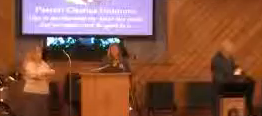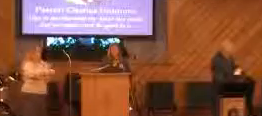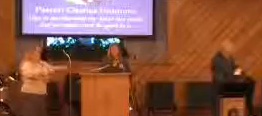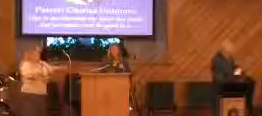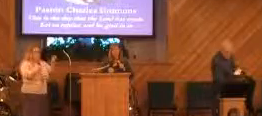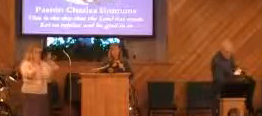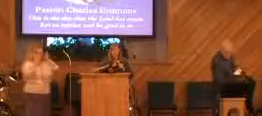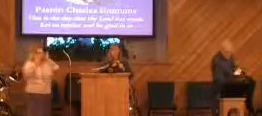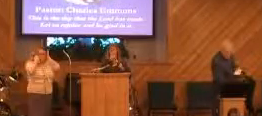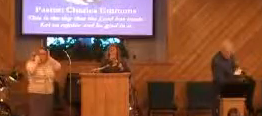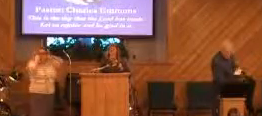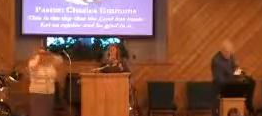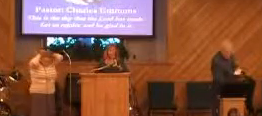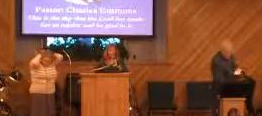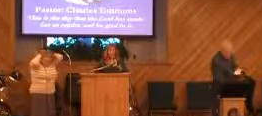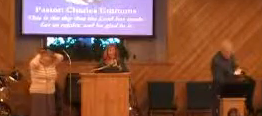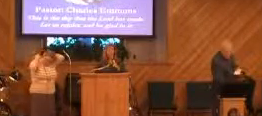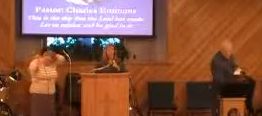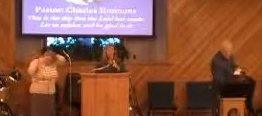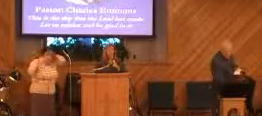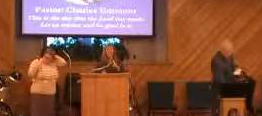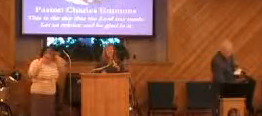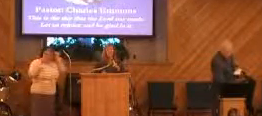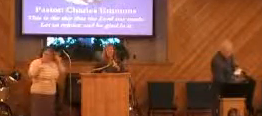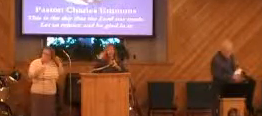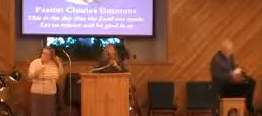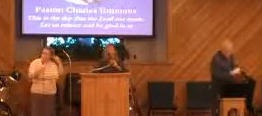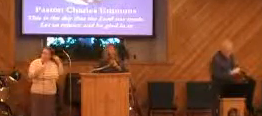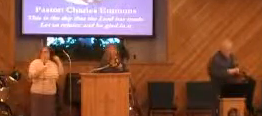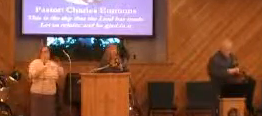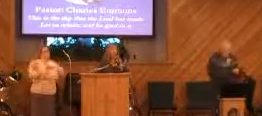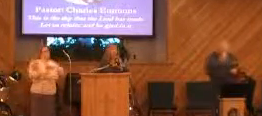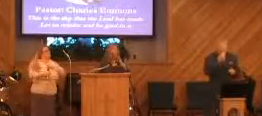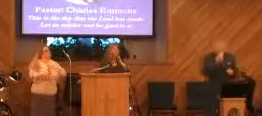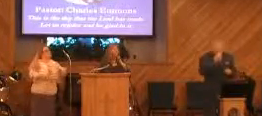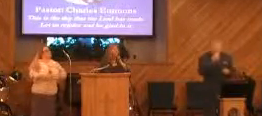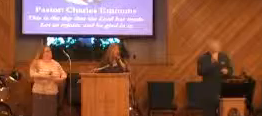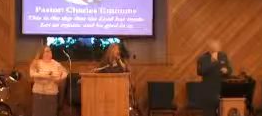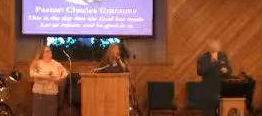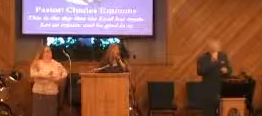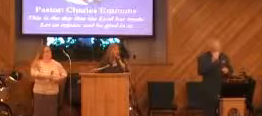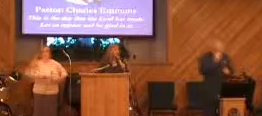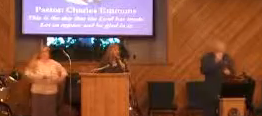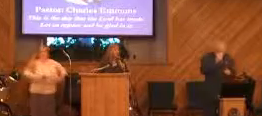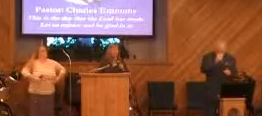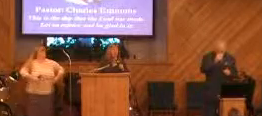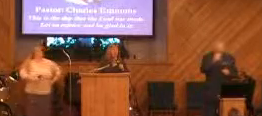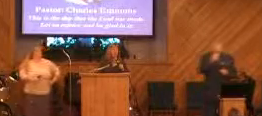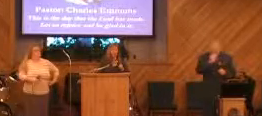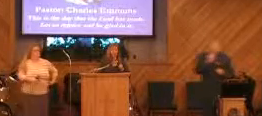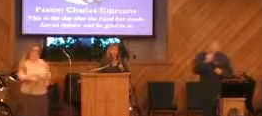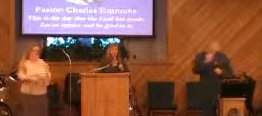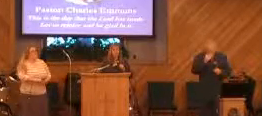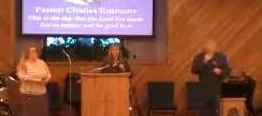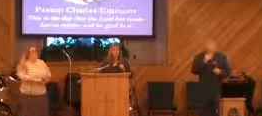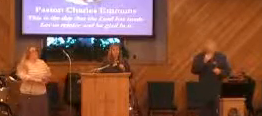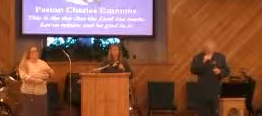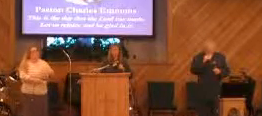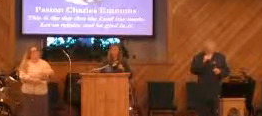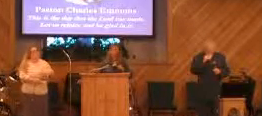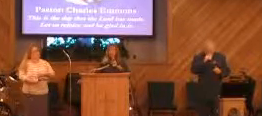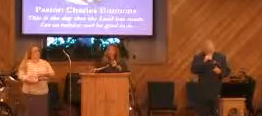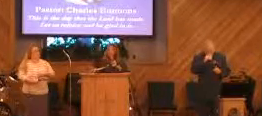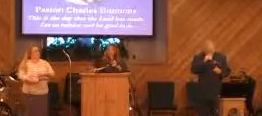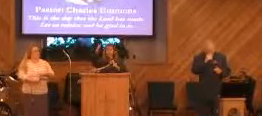This week, he was first in Chillicothe, and they life flighted into the Ross Hart Center, and he was